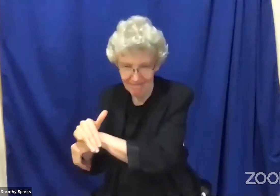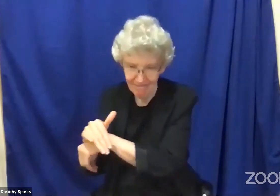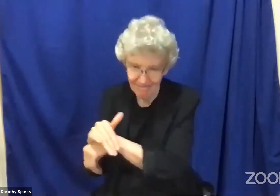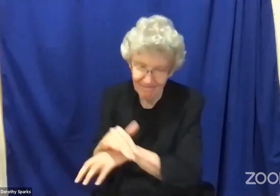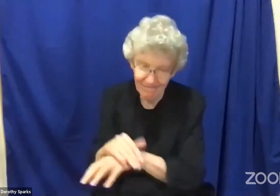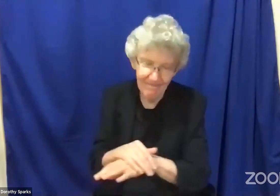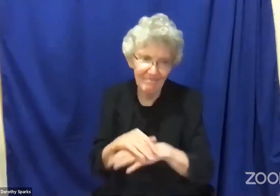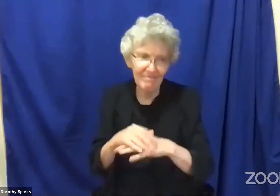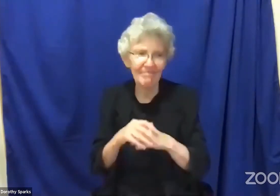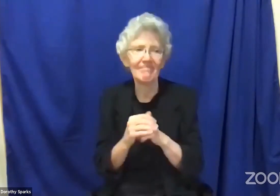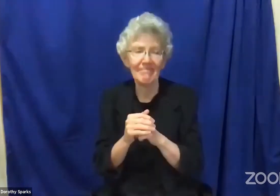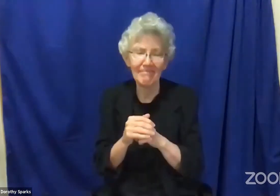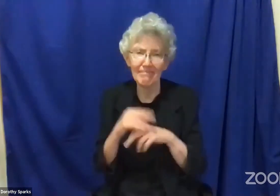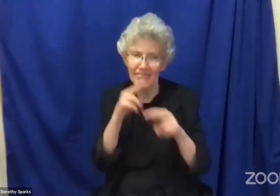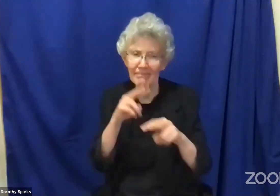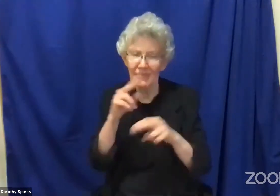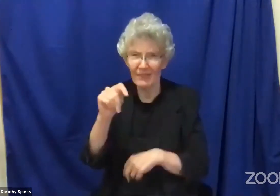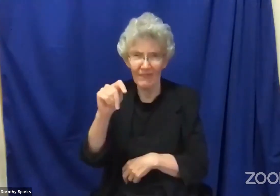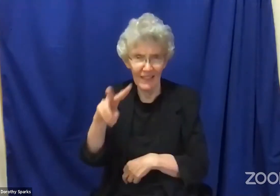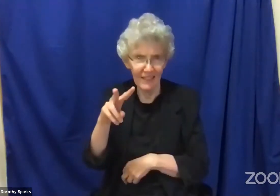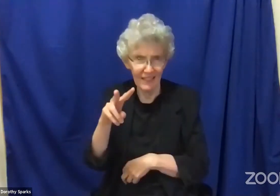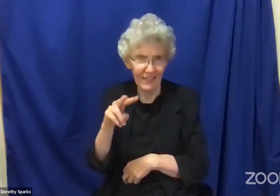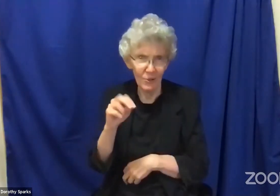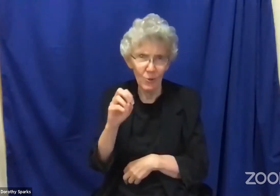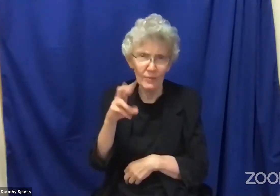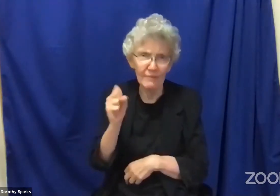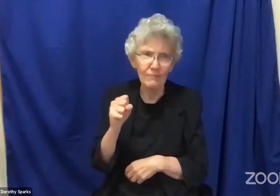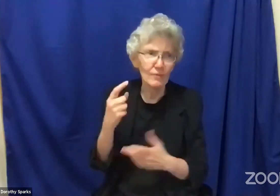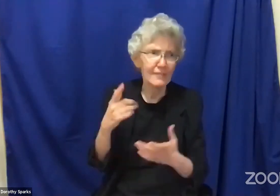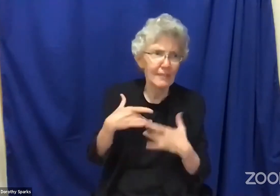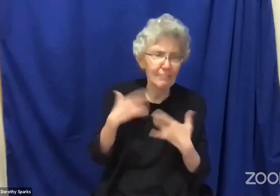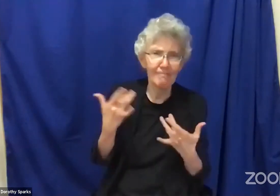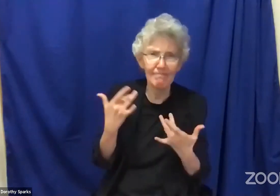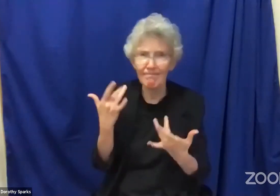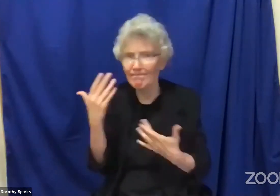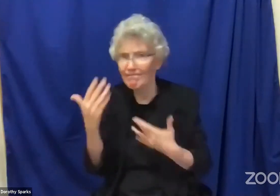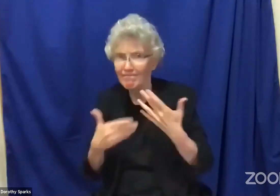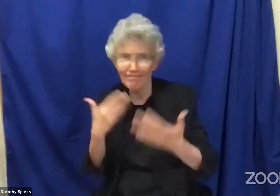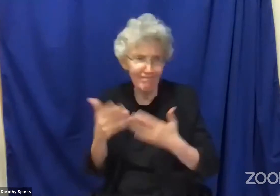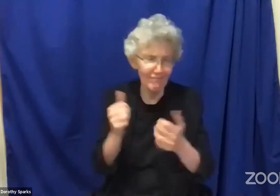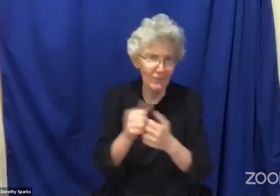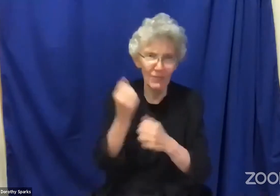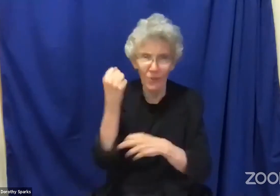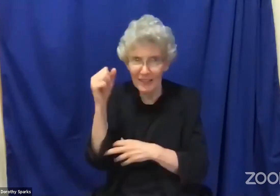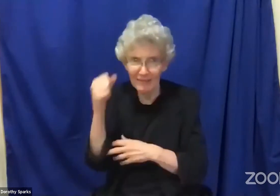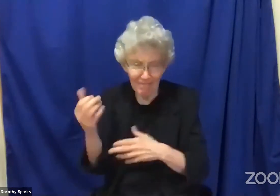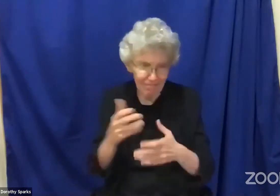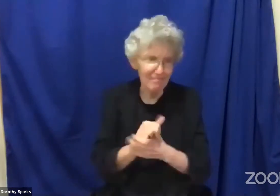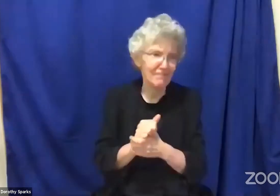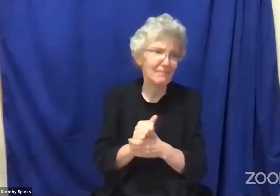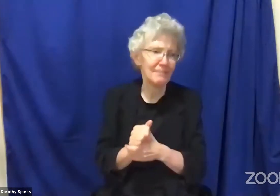the debris. And so during the time of the riots, I was staying with some friends.